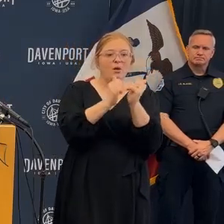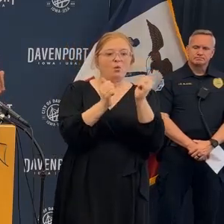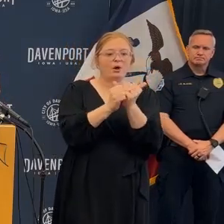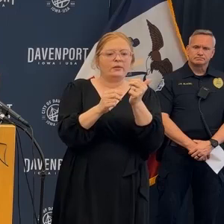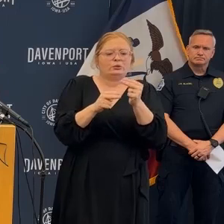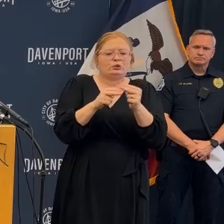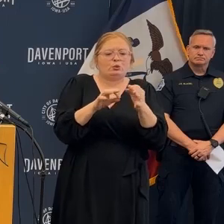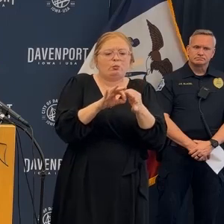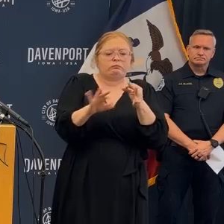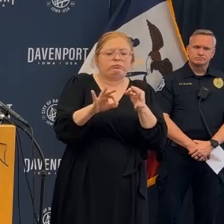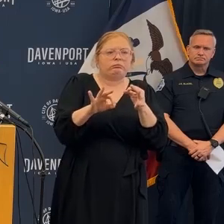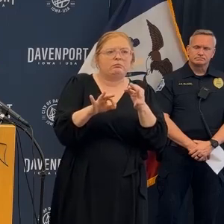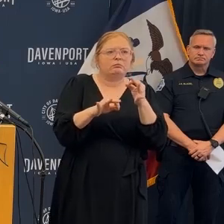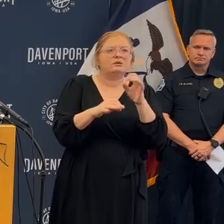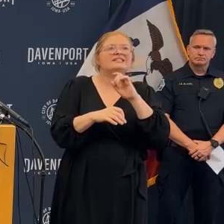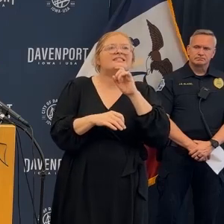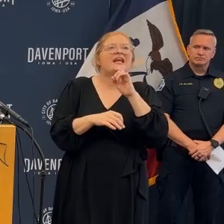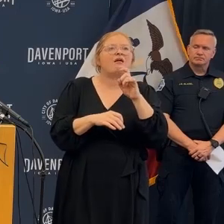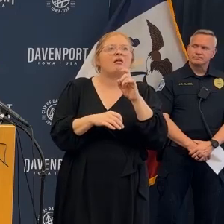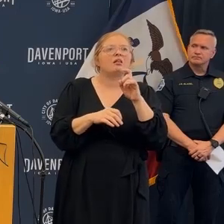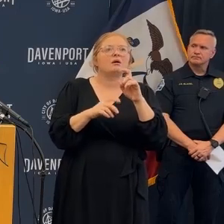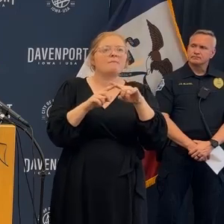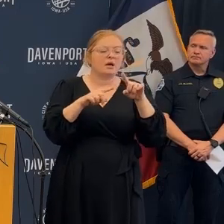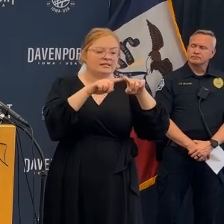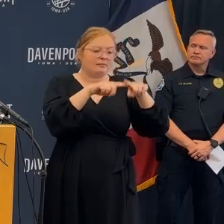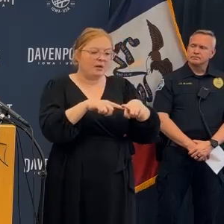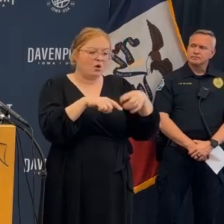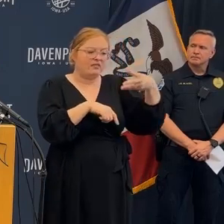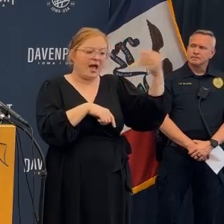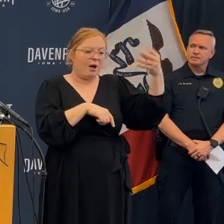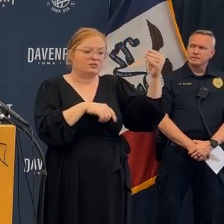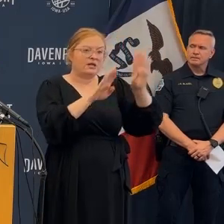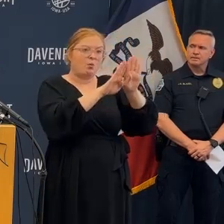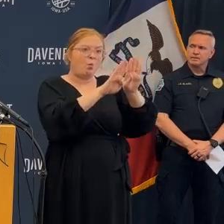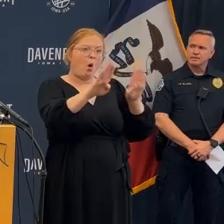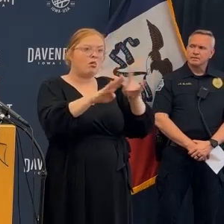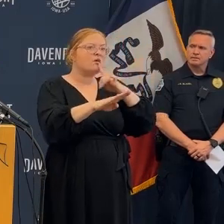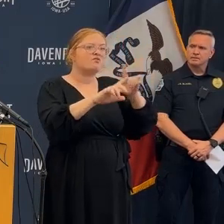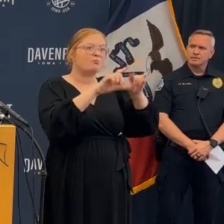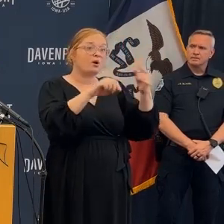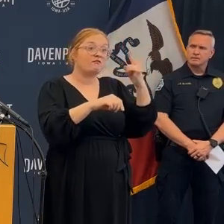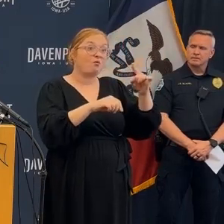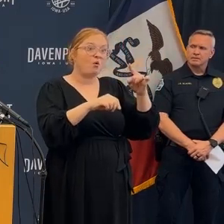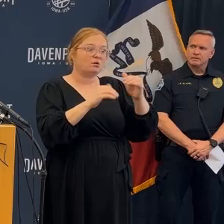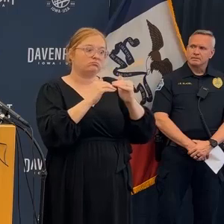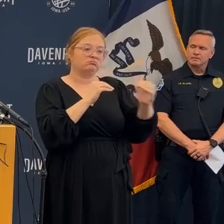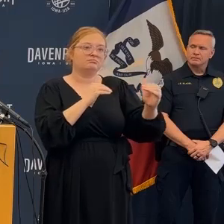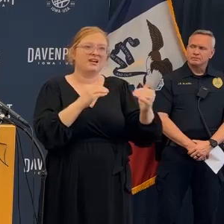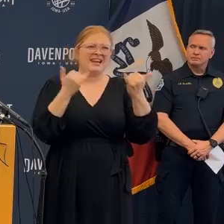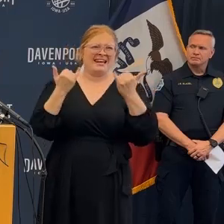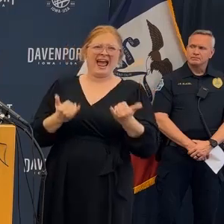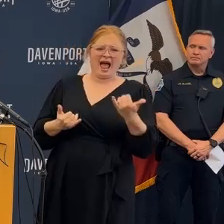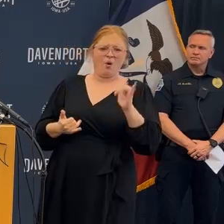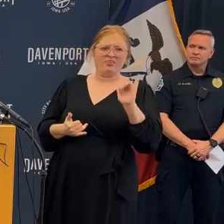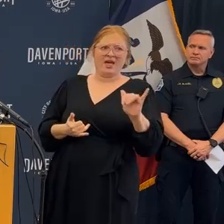the way the building was built with short pieces of steel depending upon the exterior brick for